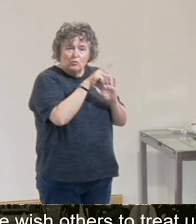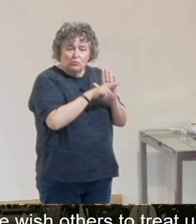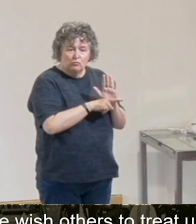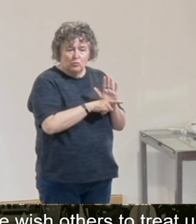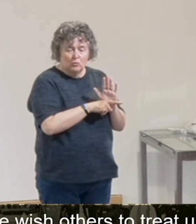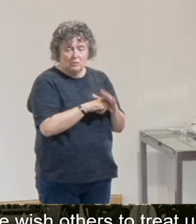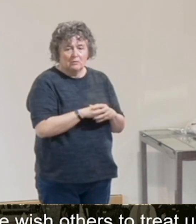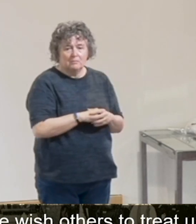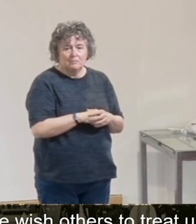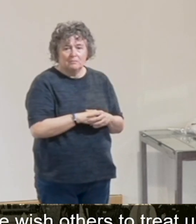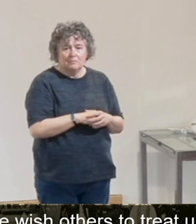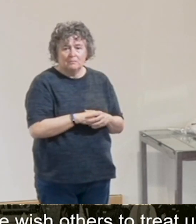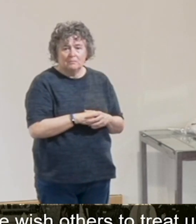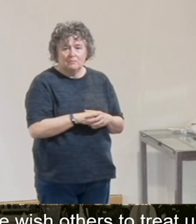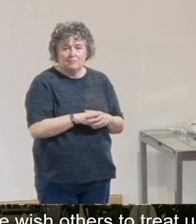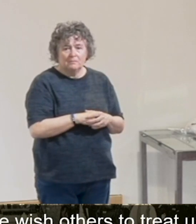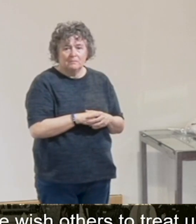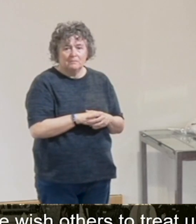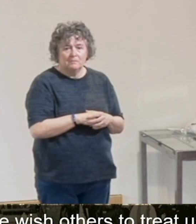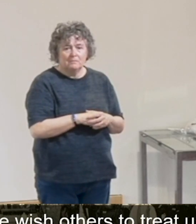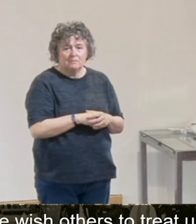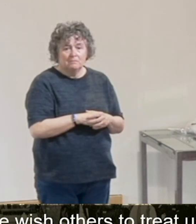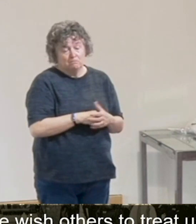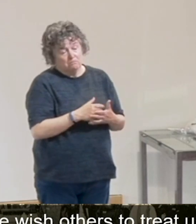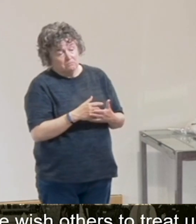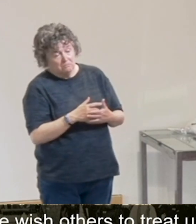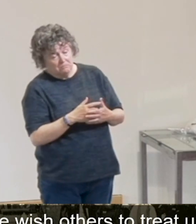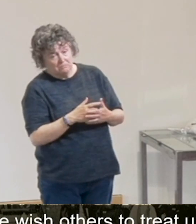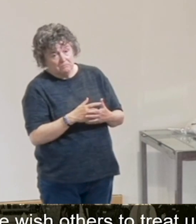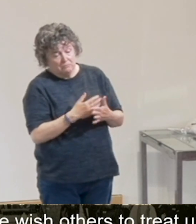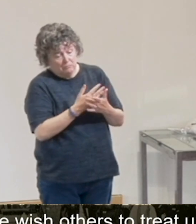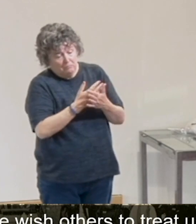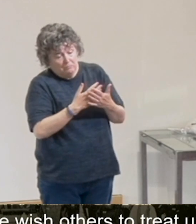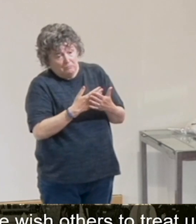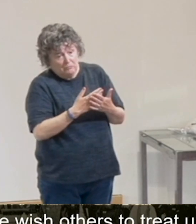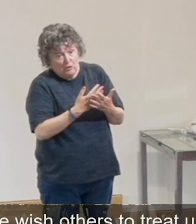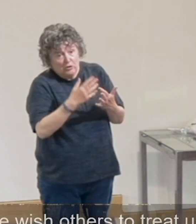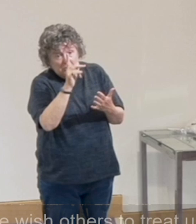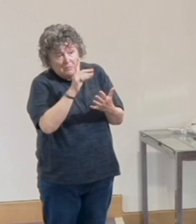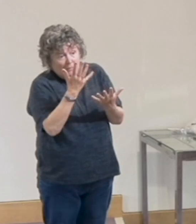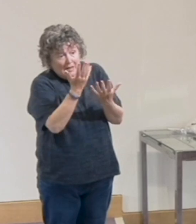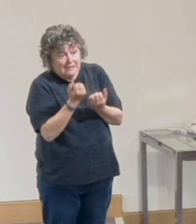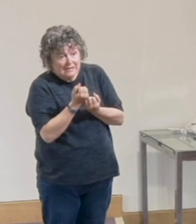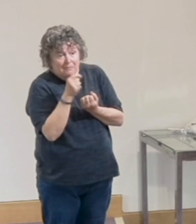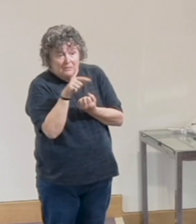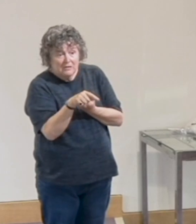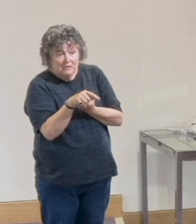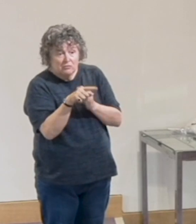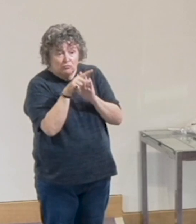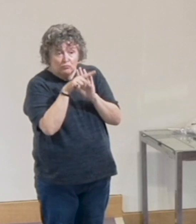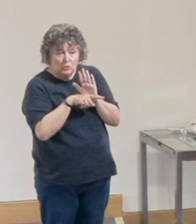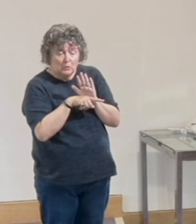verse 12. So it seems to work for many different people, doesn't it? But